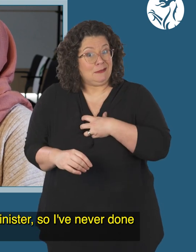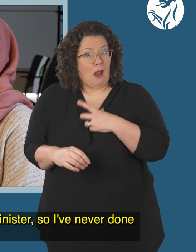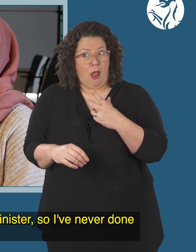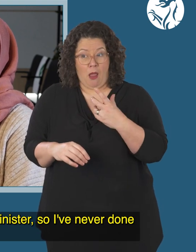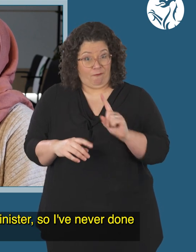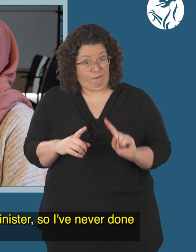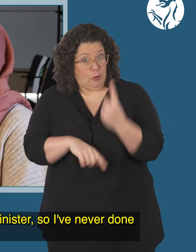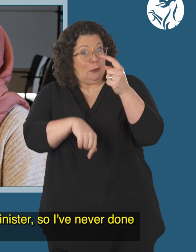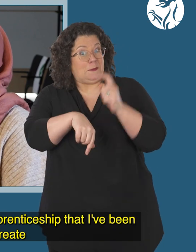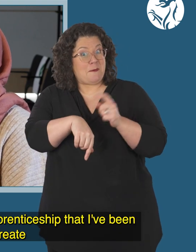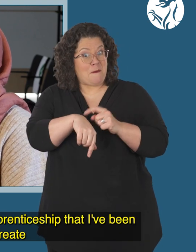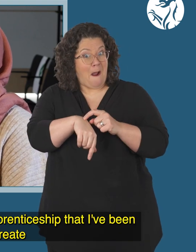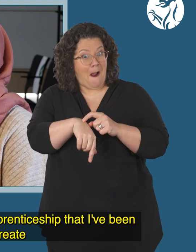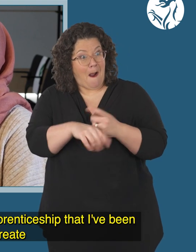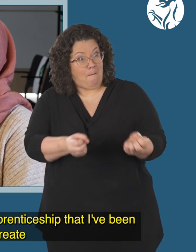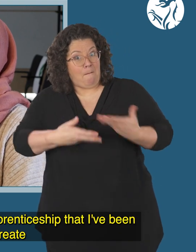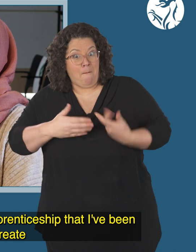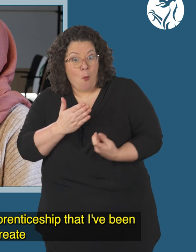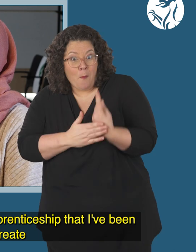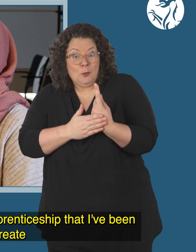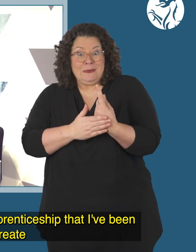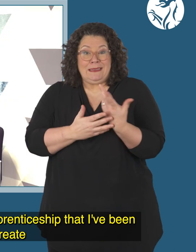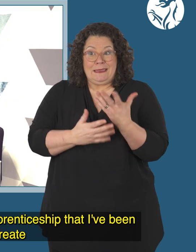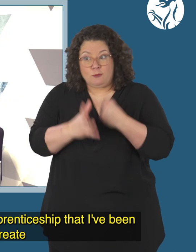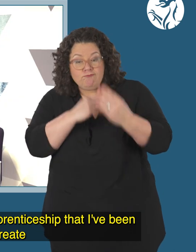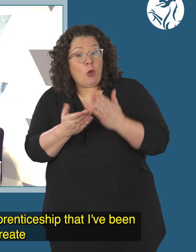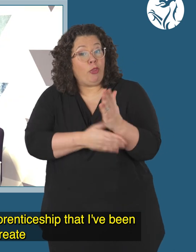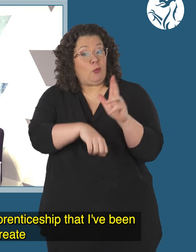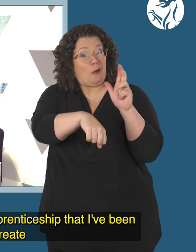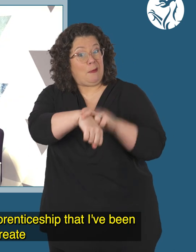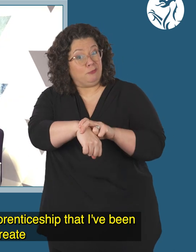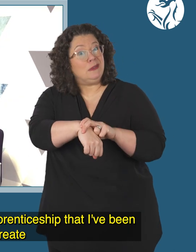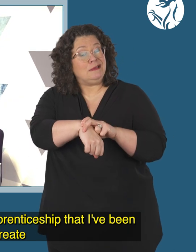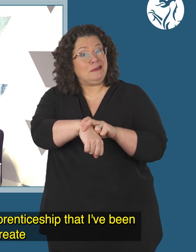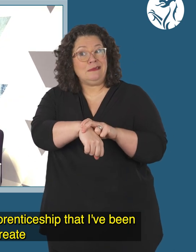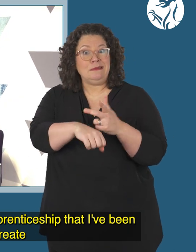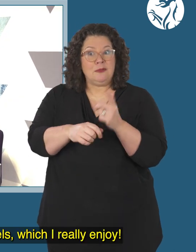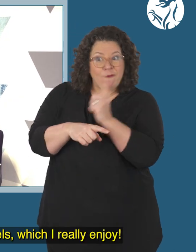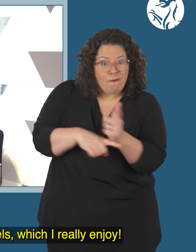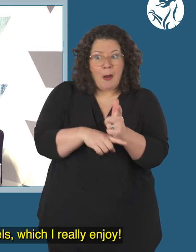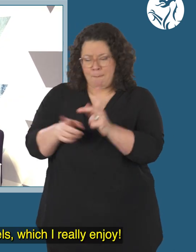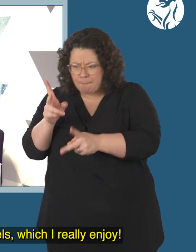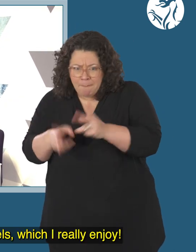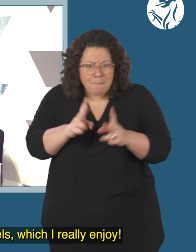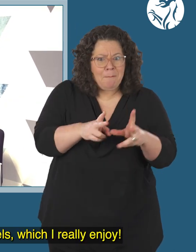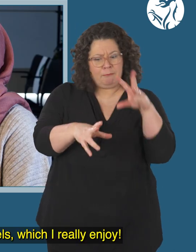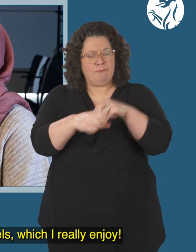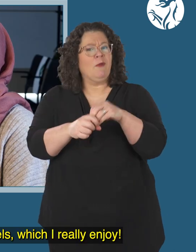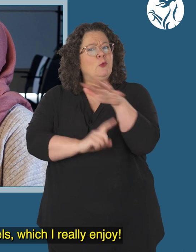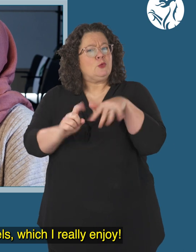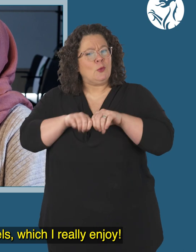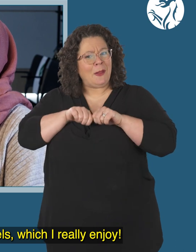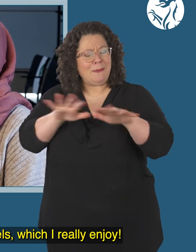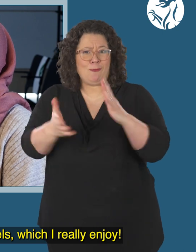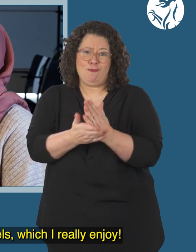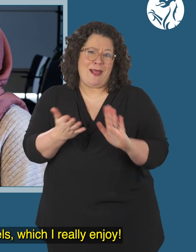so i've never done that before and it's only because of the apprenticeship that i've been able to film and create content for our social media channels